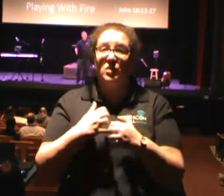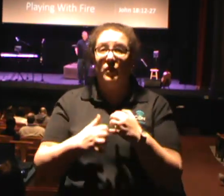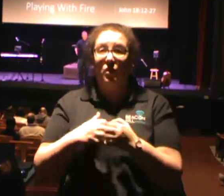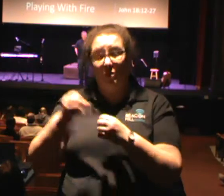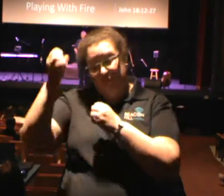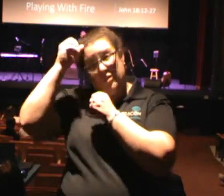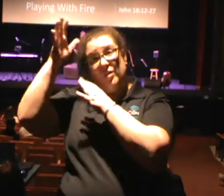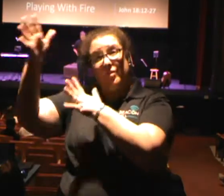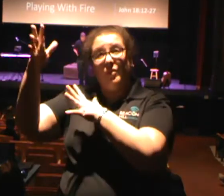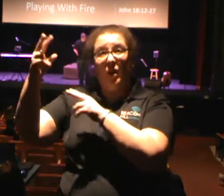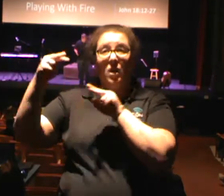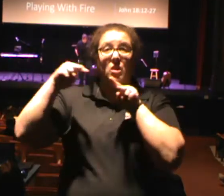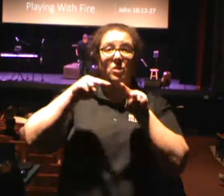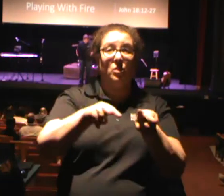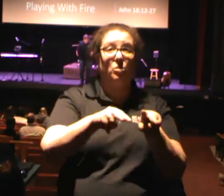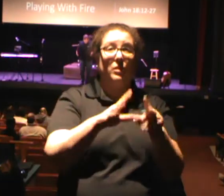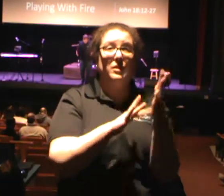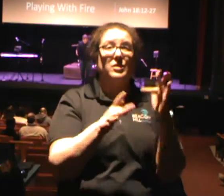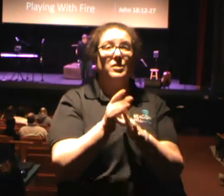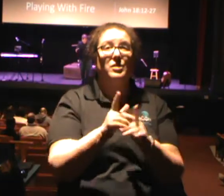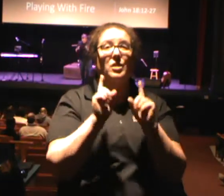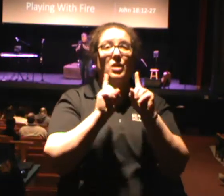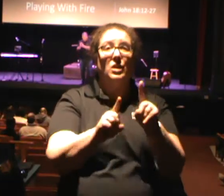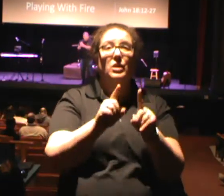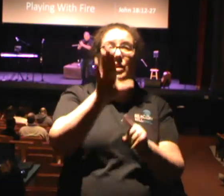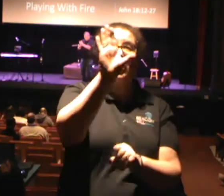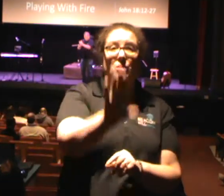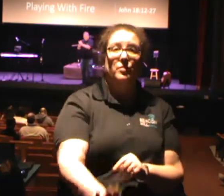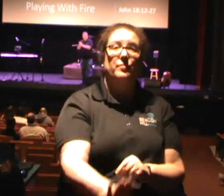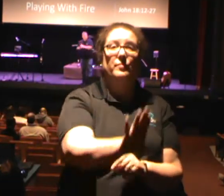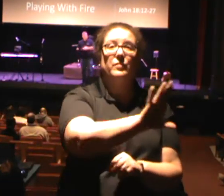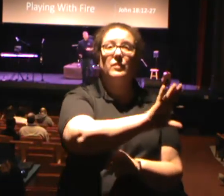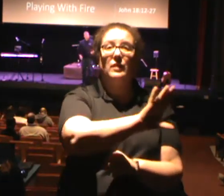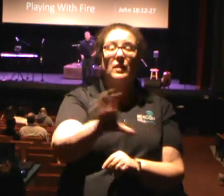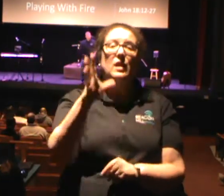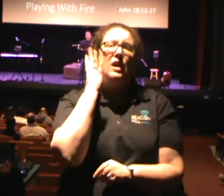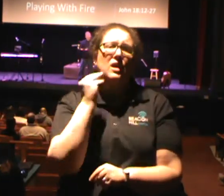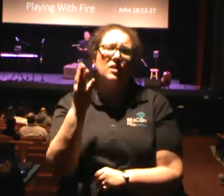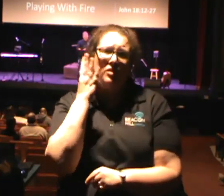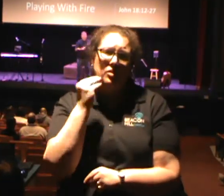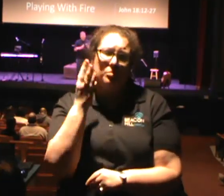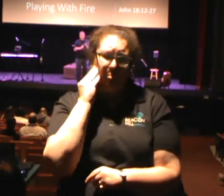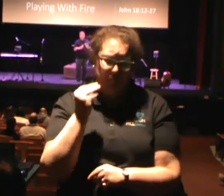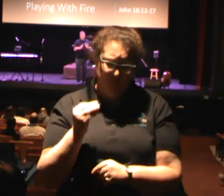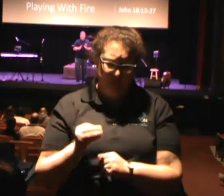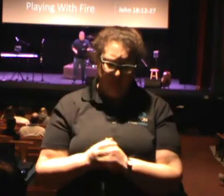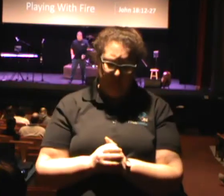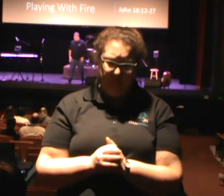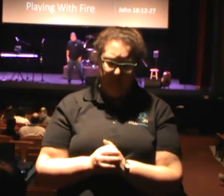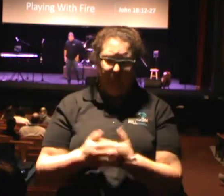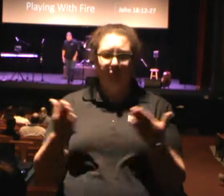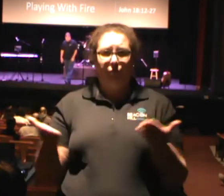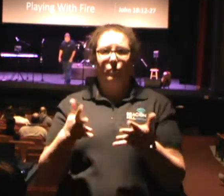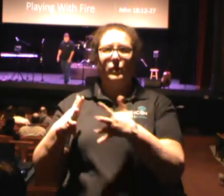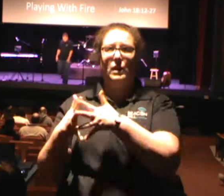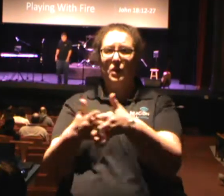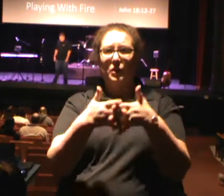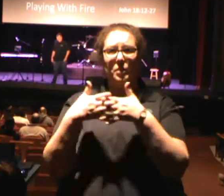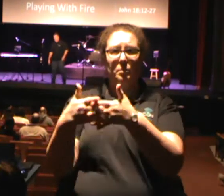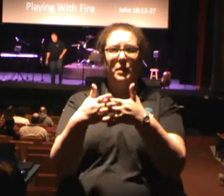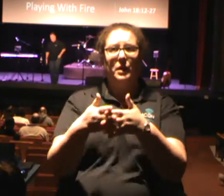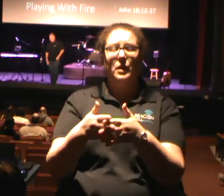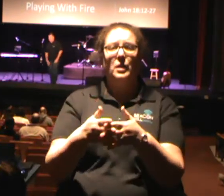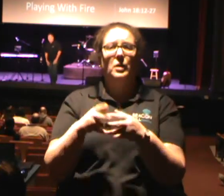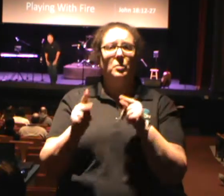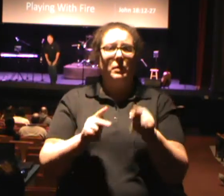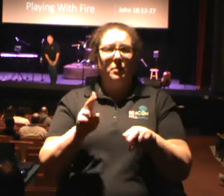Son go to the cross of Calvary and go through what He went through. You know what? Here in America, people sit there